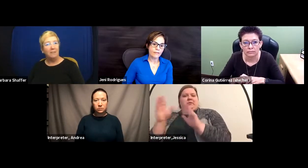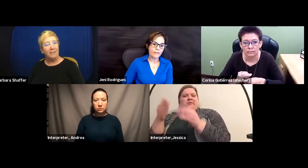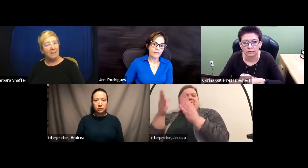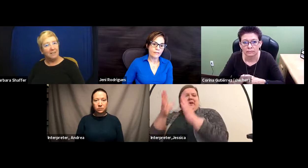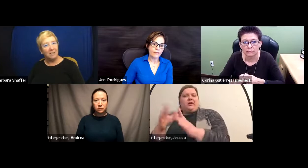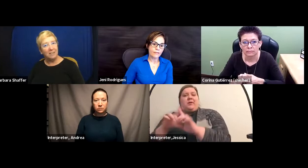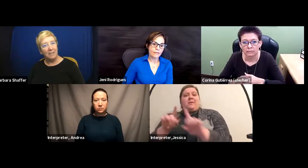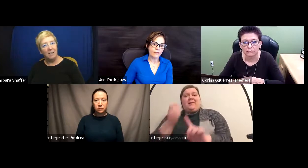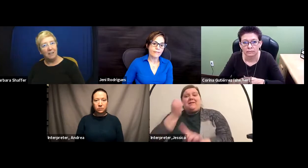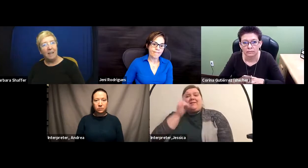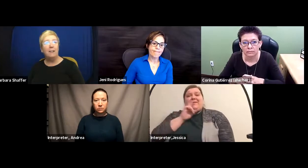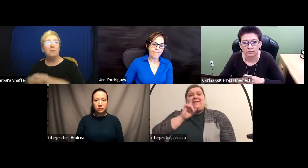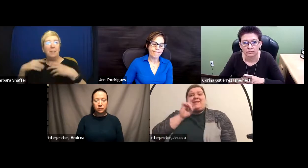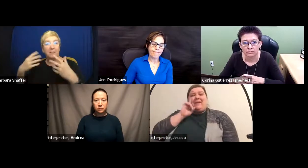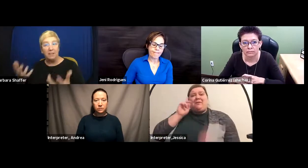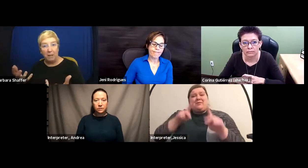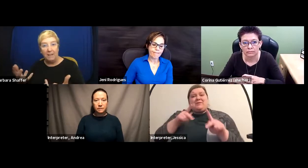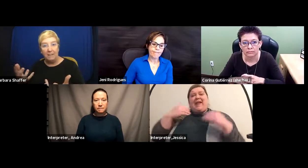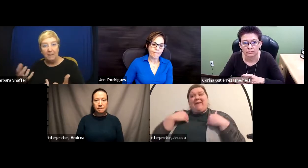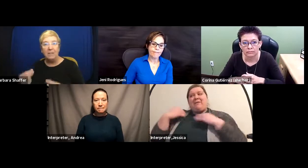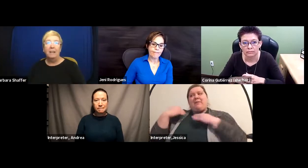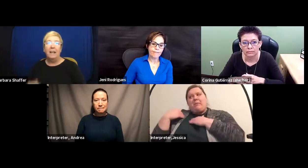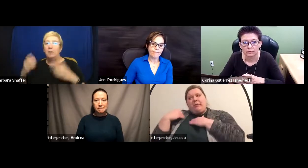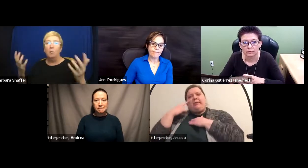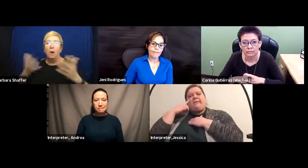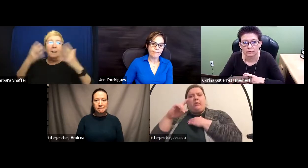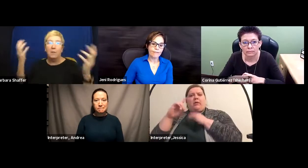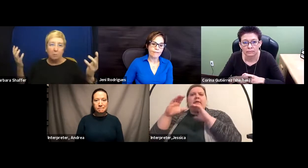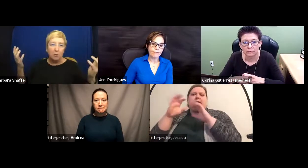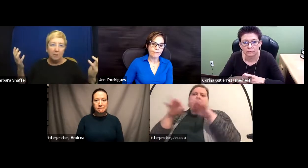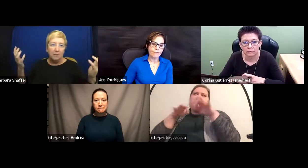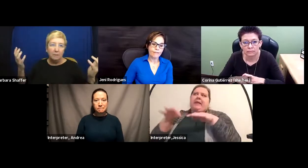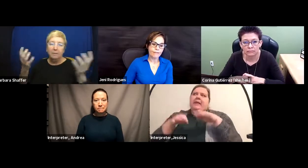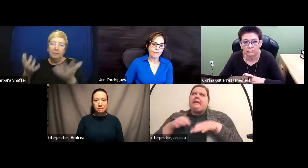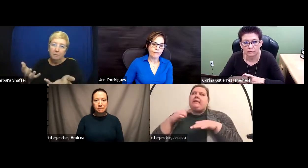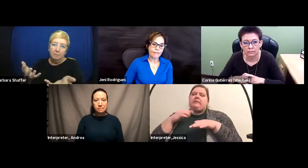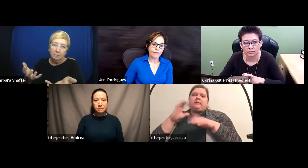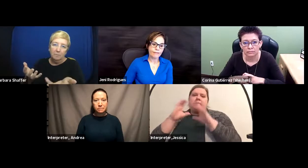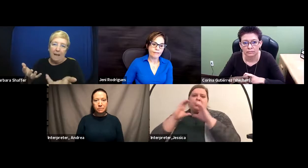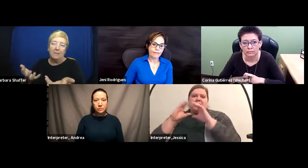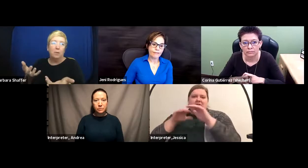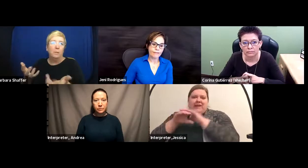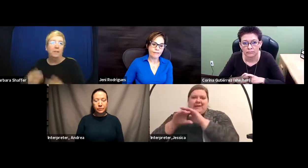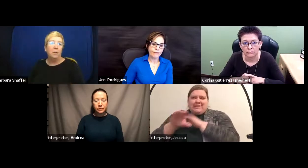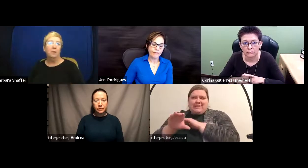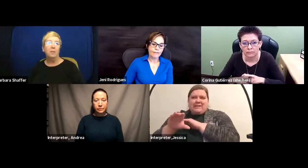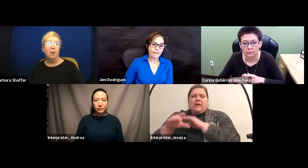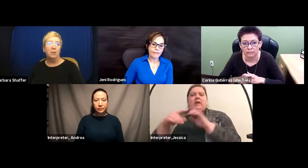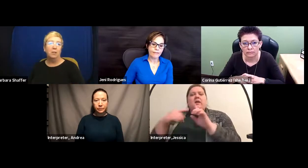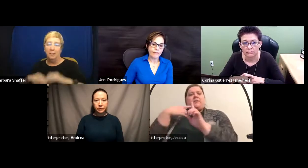feelings even after they've explained it. And you know, not every deaf person has Karina's wealth of knowledge and can